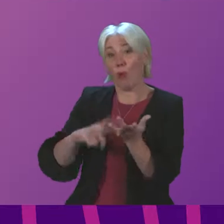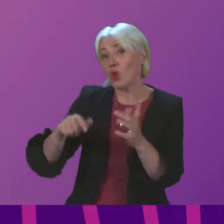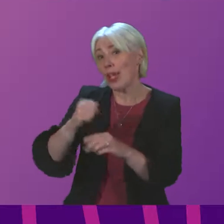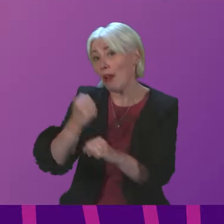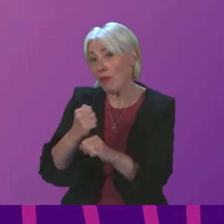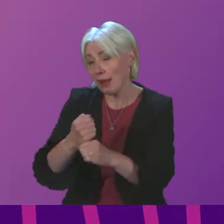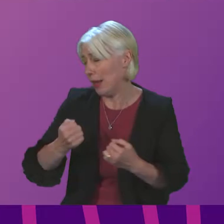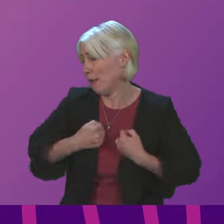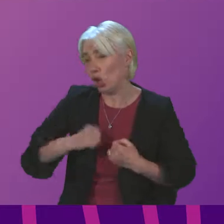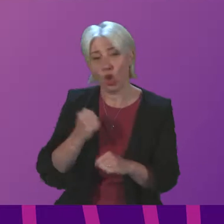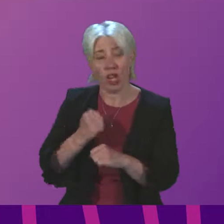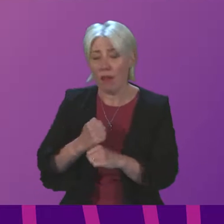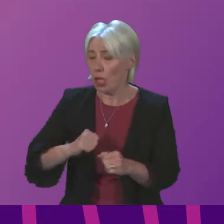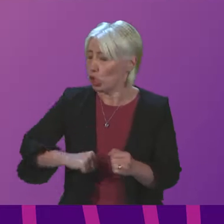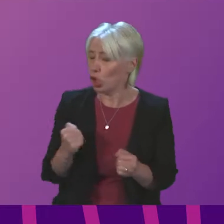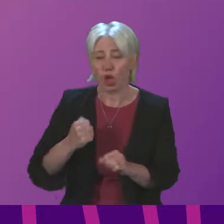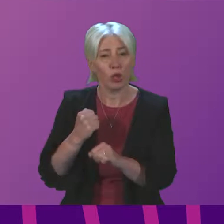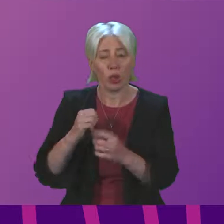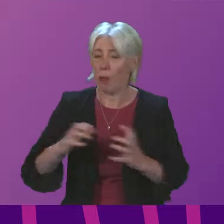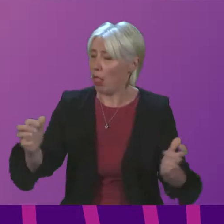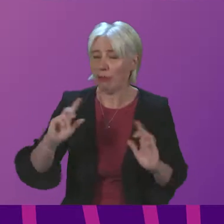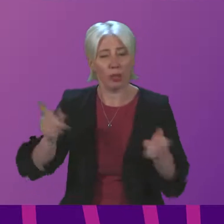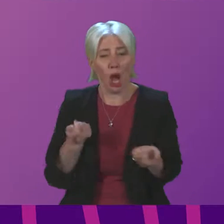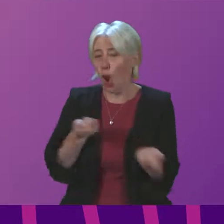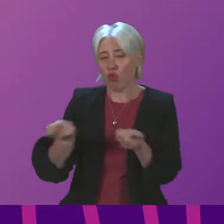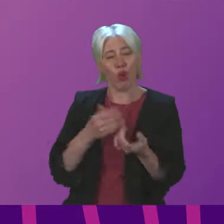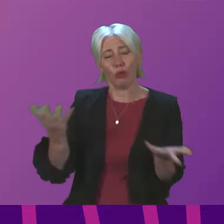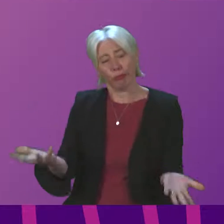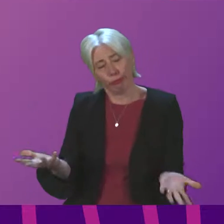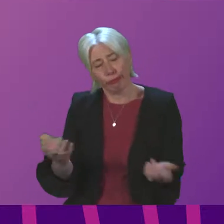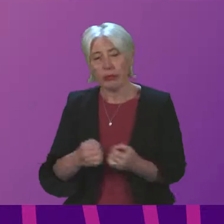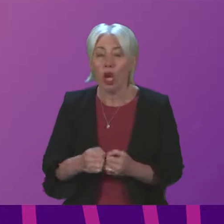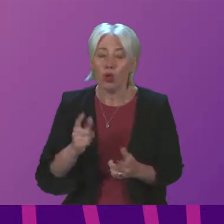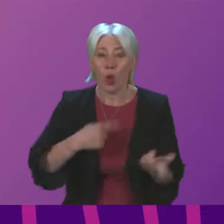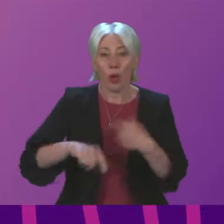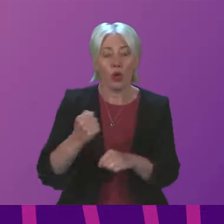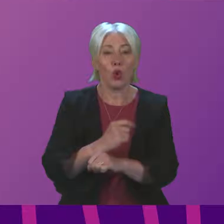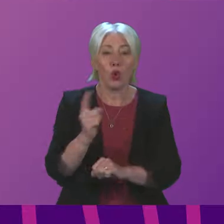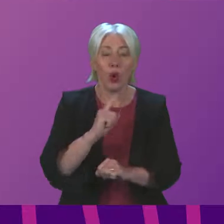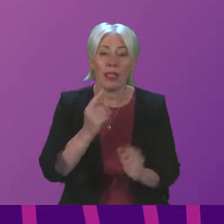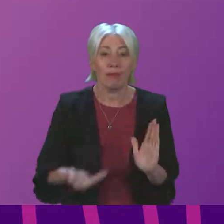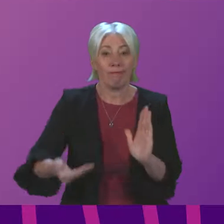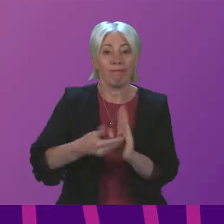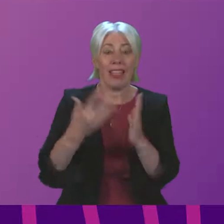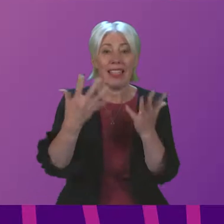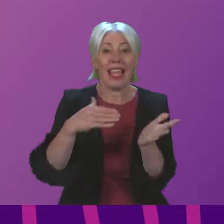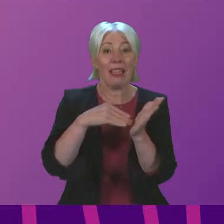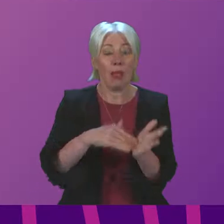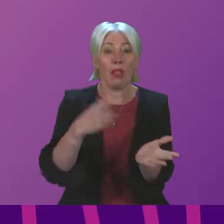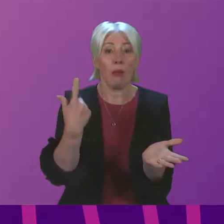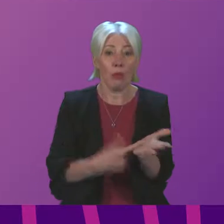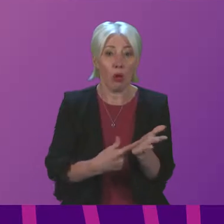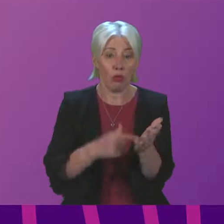confidence of the Scottish Parliament and the Scottish Government. So what are we doing to try and help to address this? So we are providing this additional £10 million to